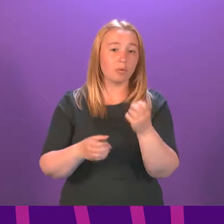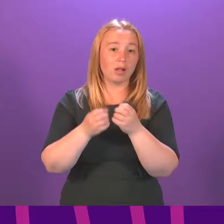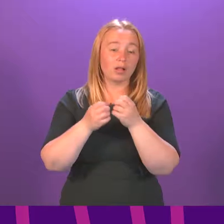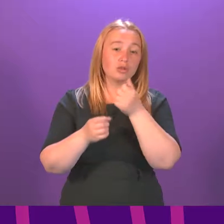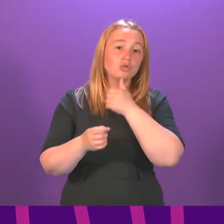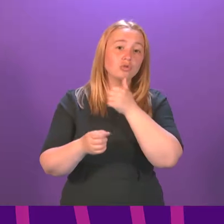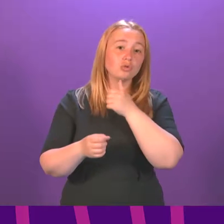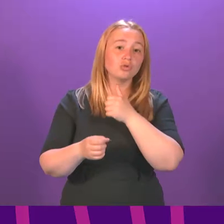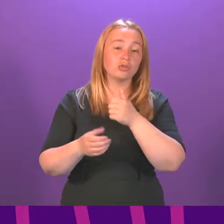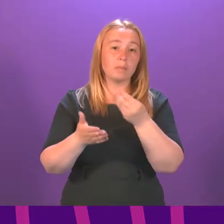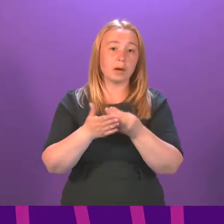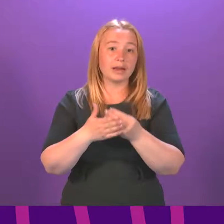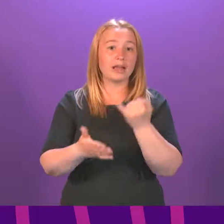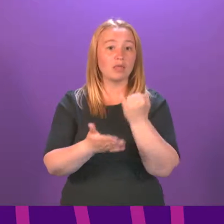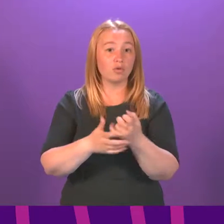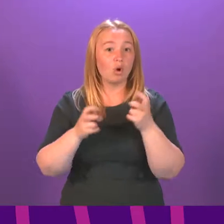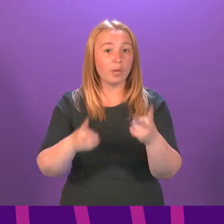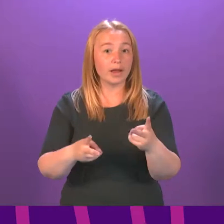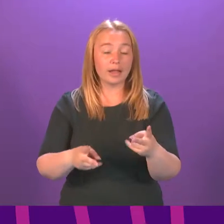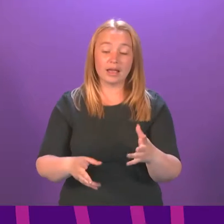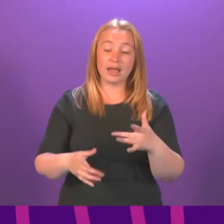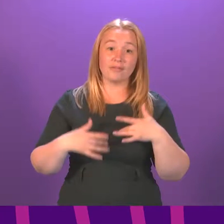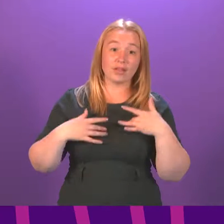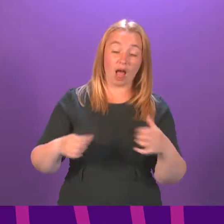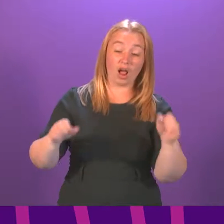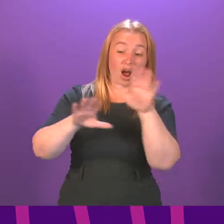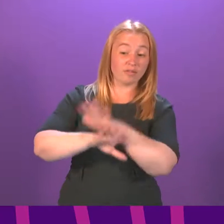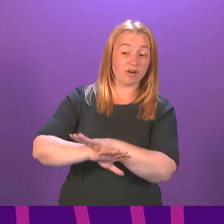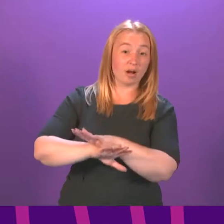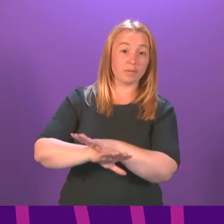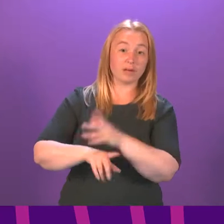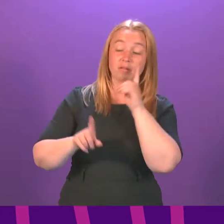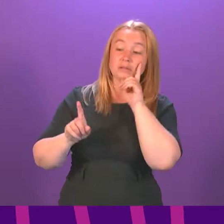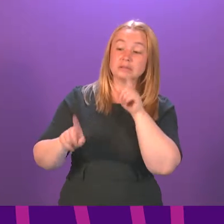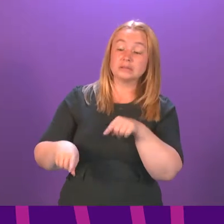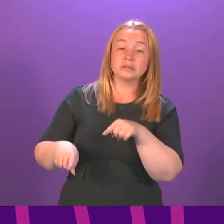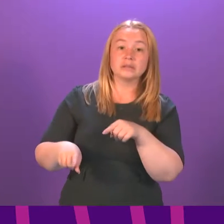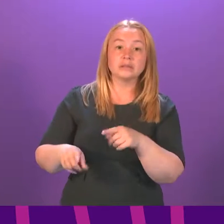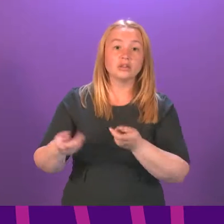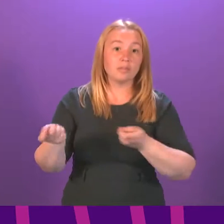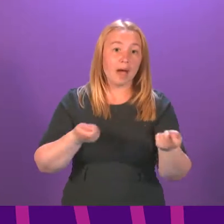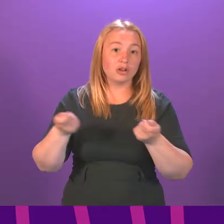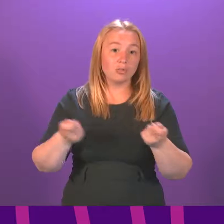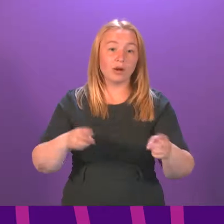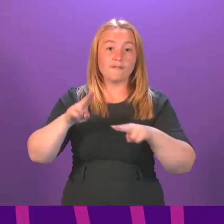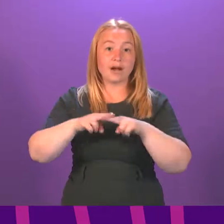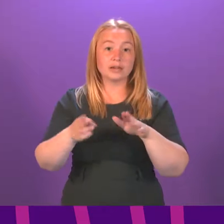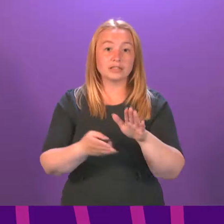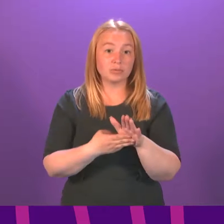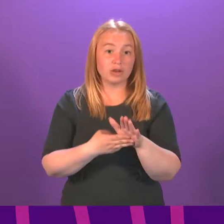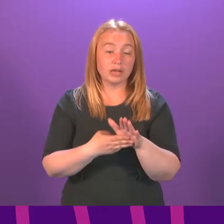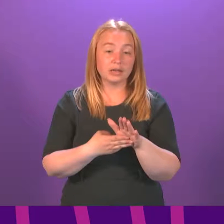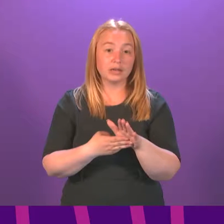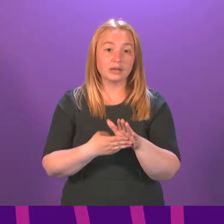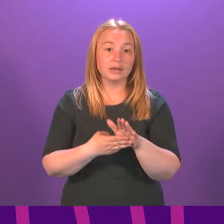to cover up for the failures of C-MAL and ministers that caused the collapse of the shipyard, as asserted by the previous management of Fergus Marine, will the government